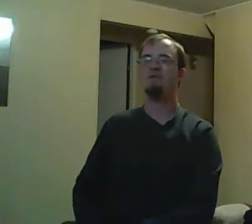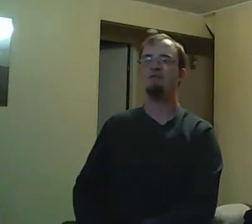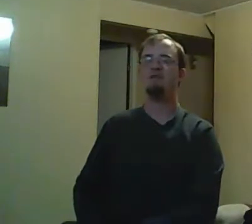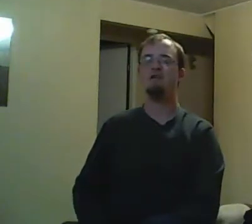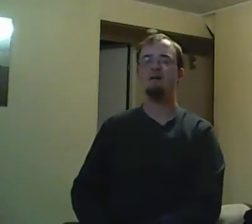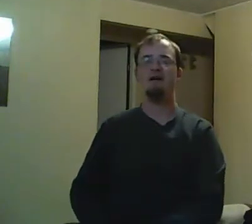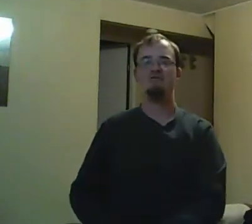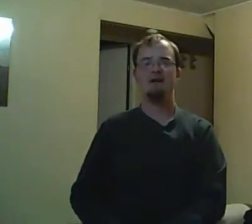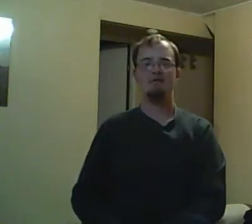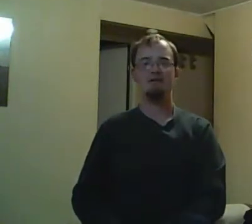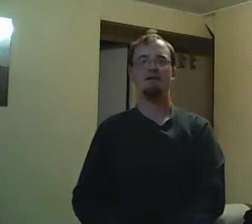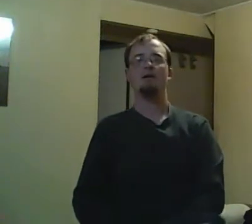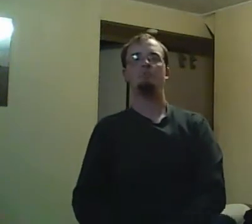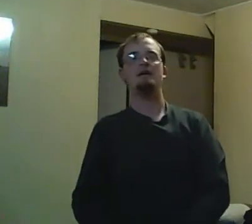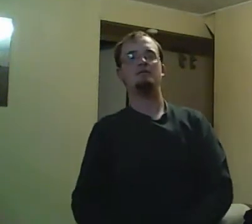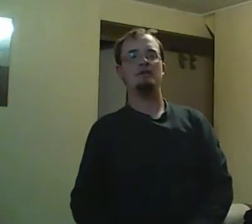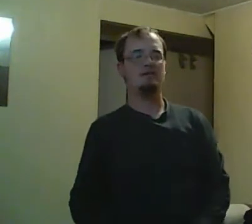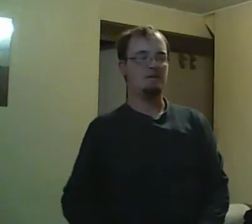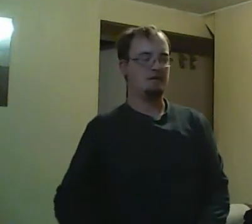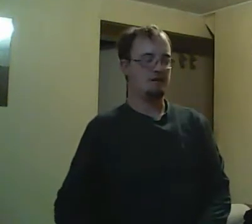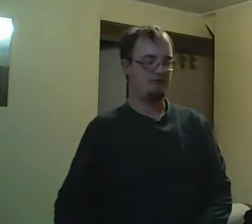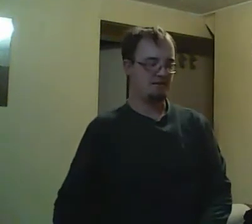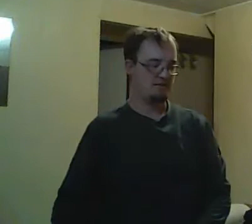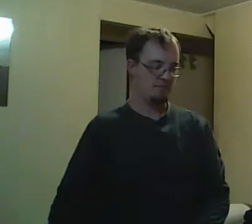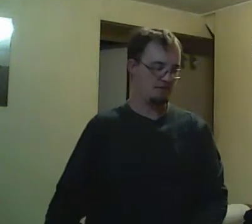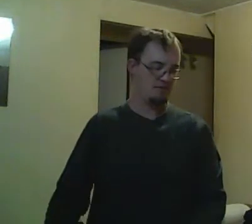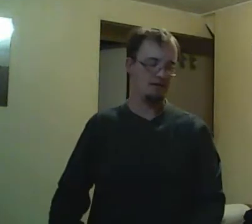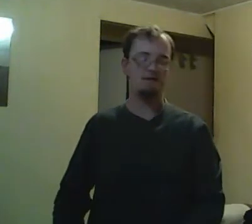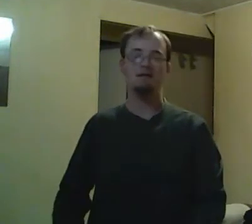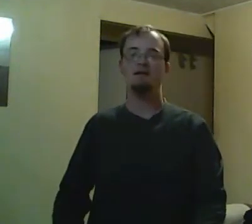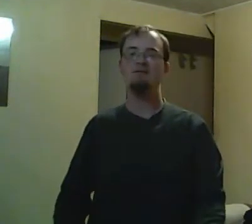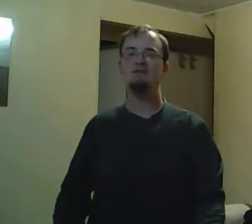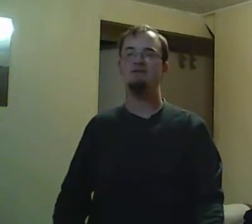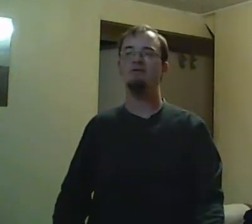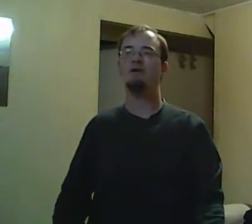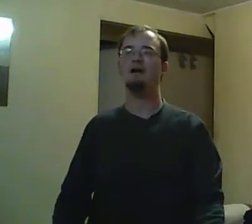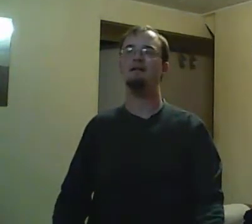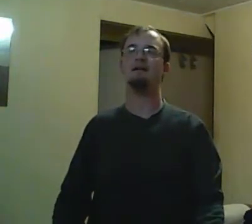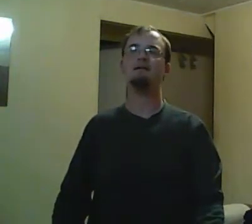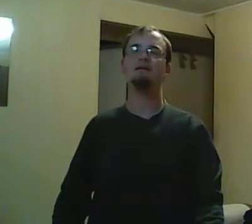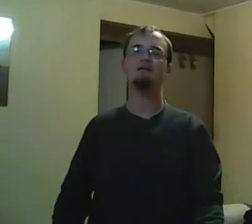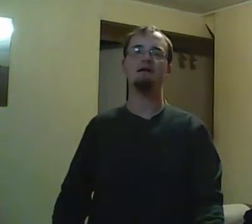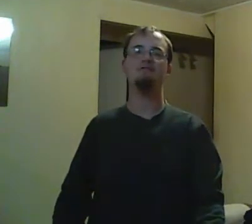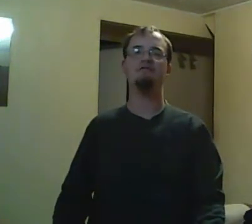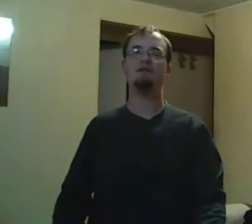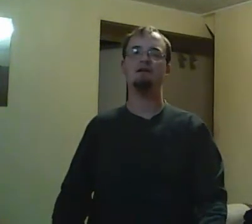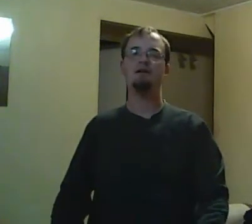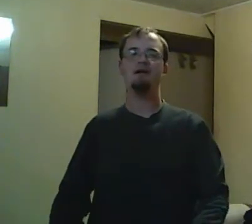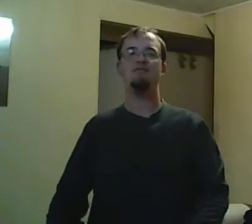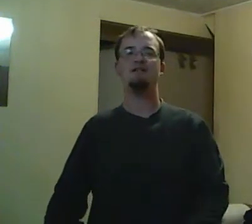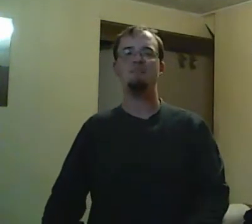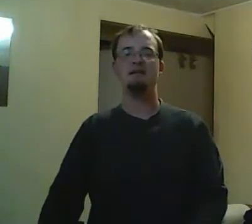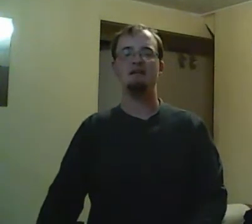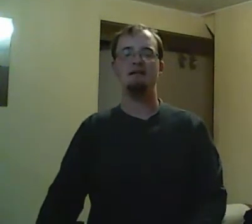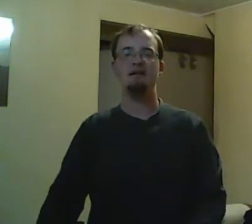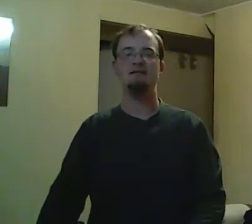you do about it? So then you get yourself thinking that he deserved it. And he obviously